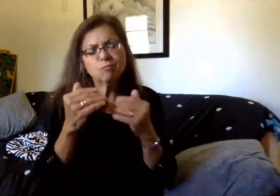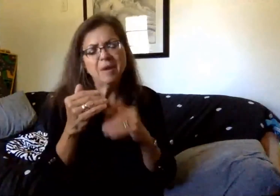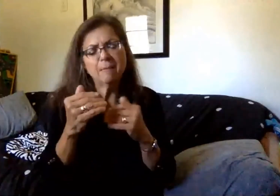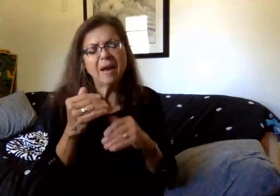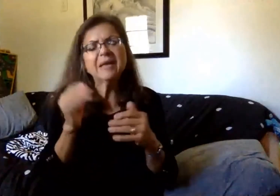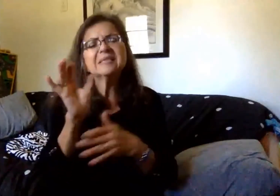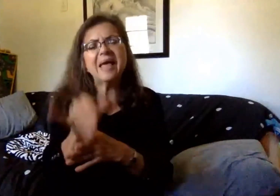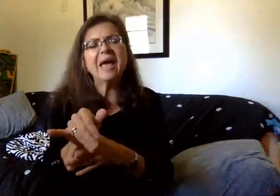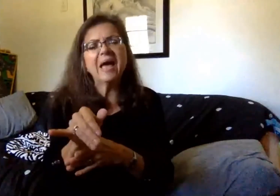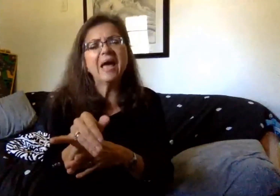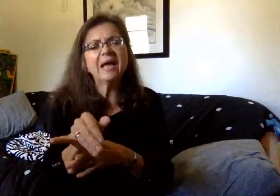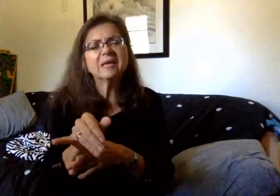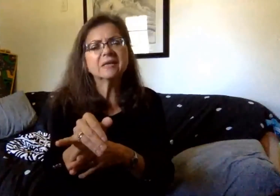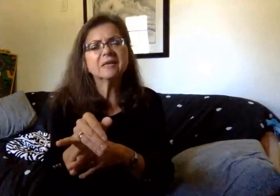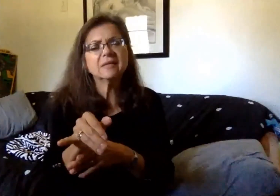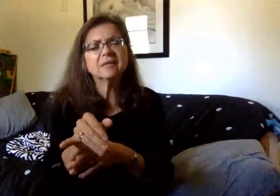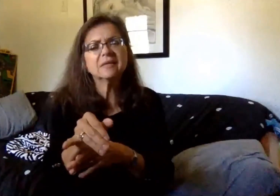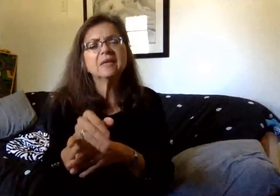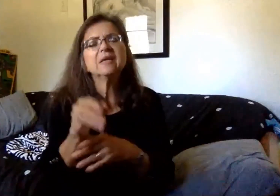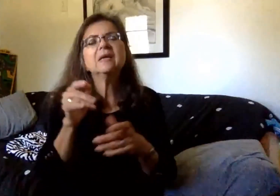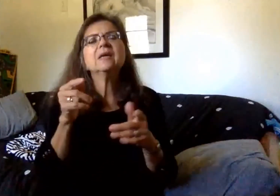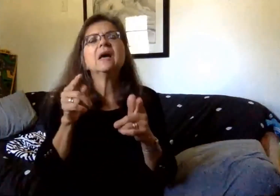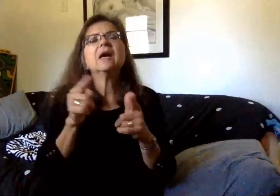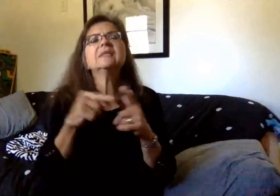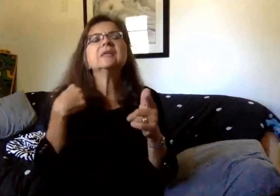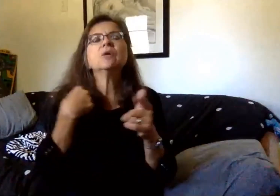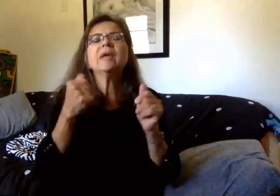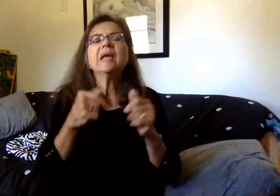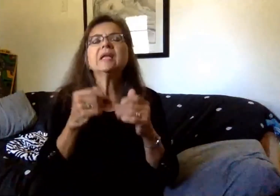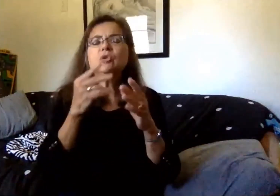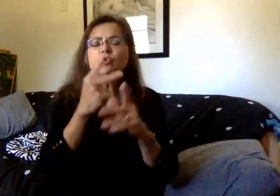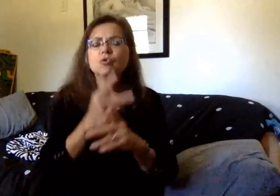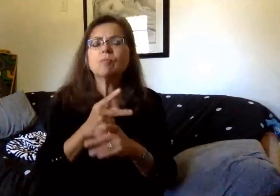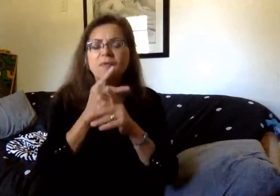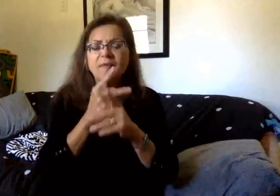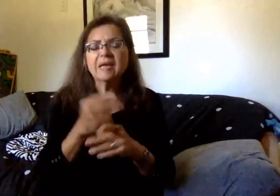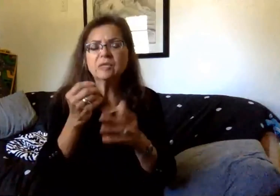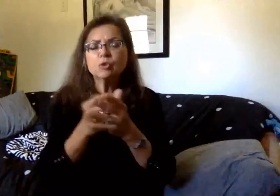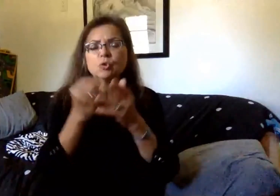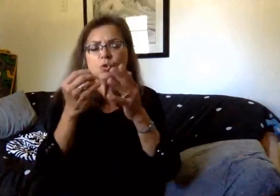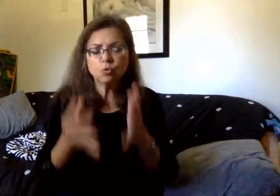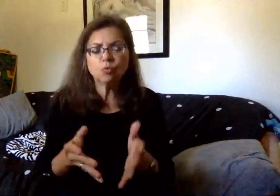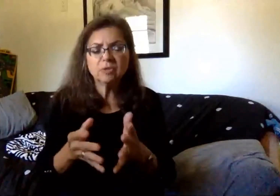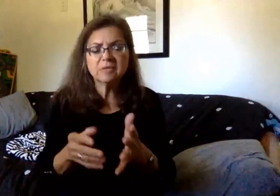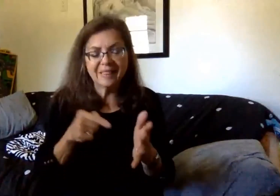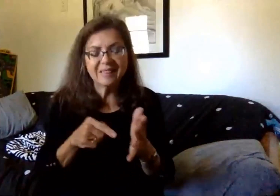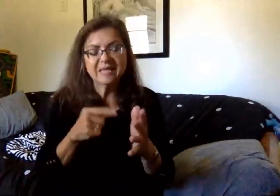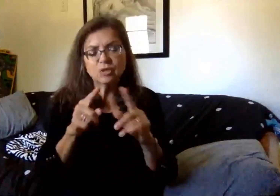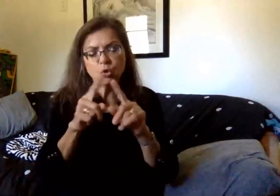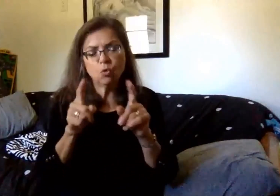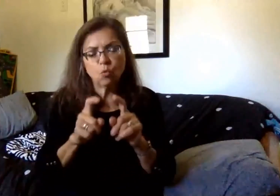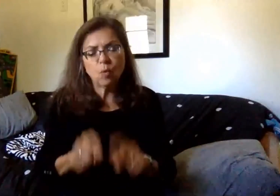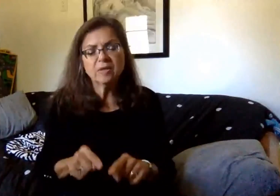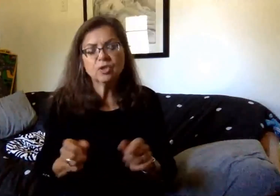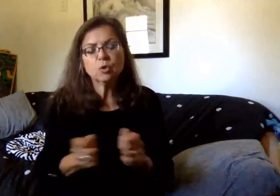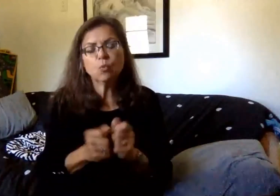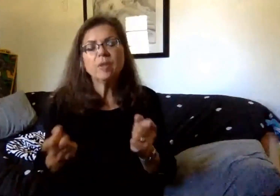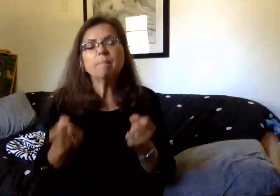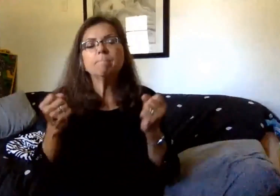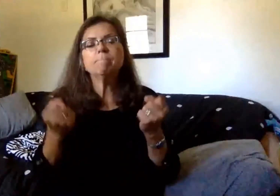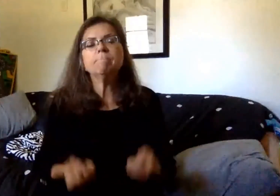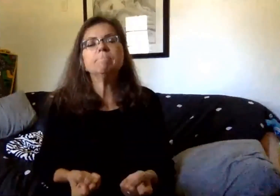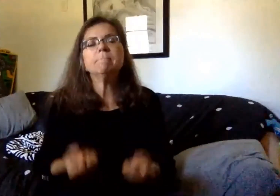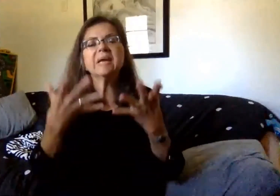that we can properly supervise all of our students. This question, along with many other questions,